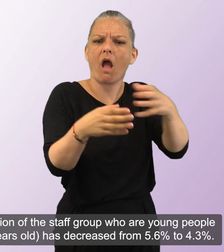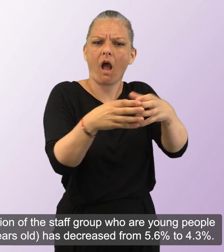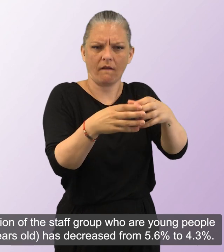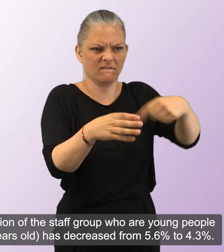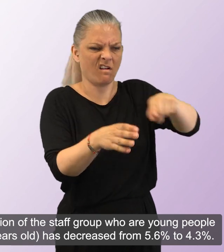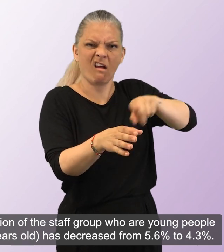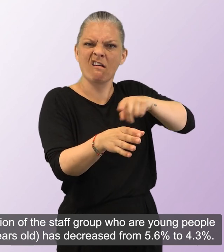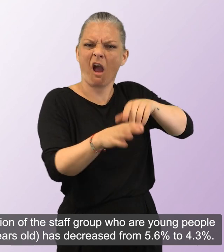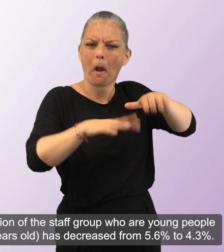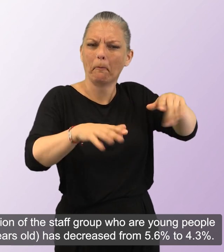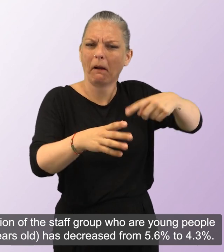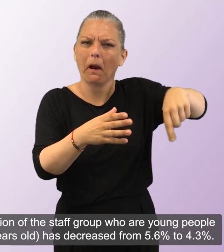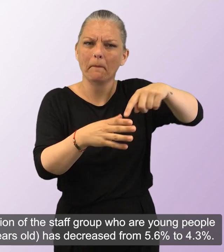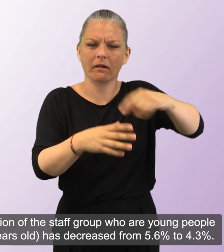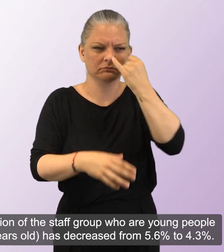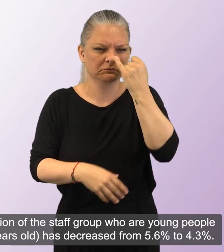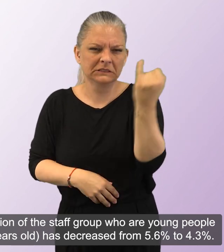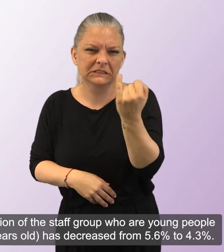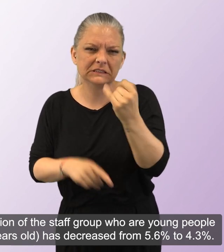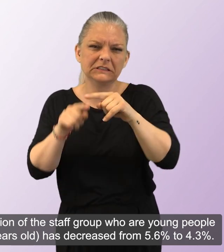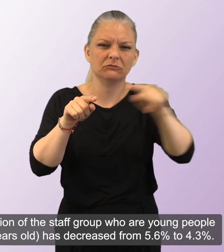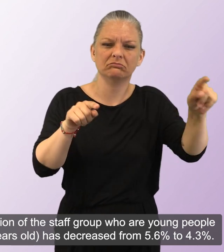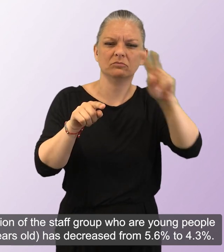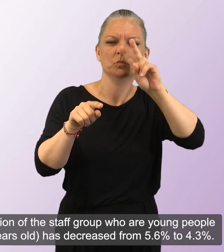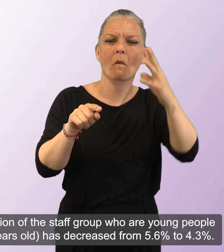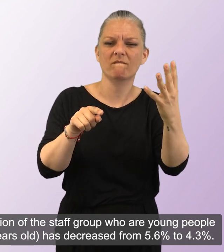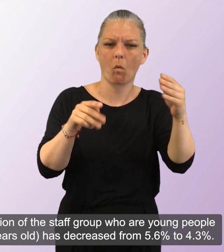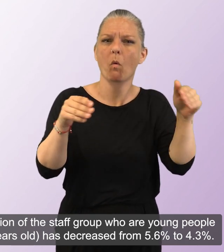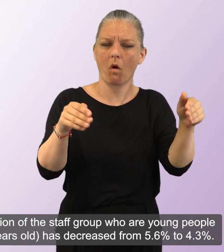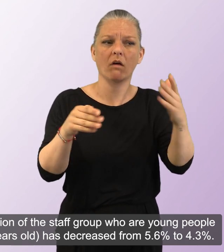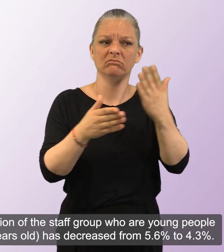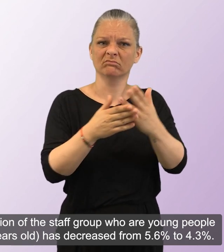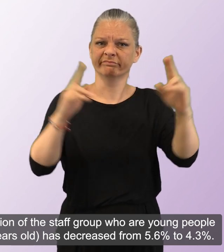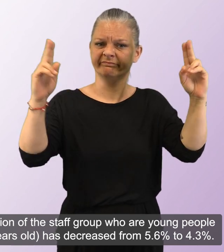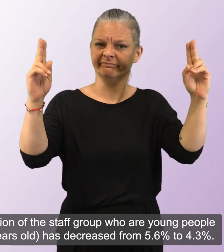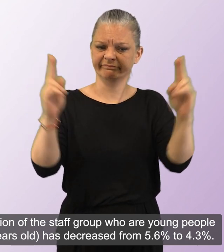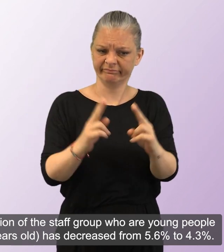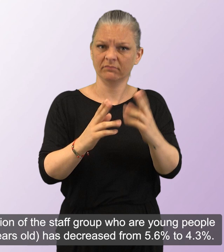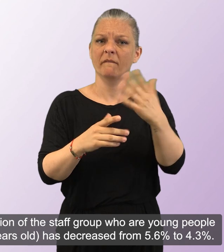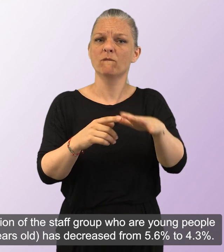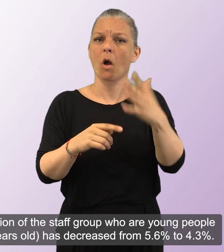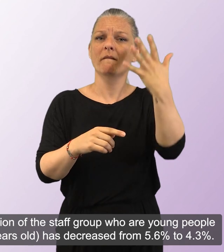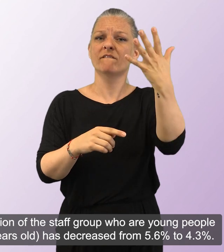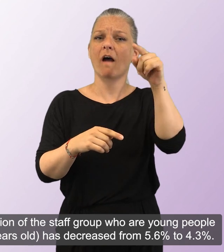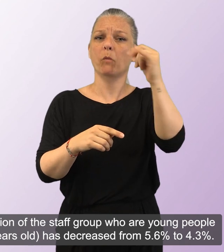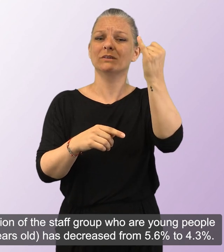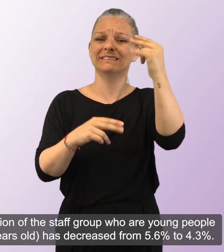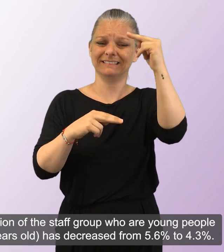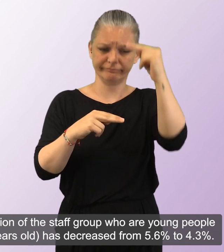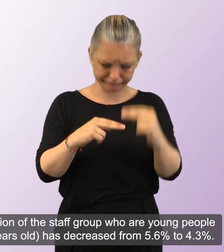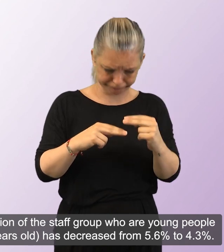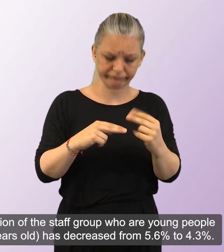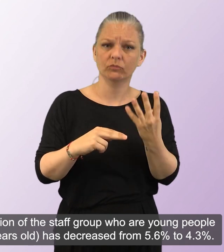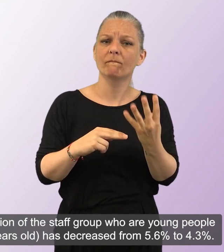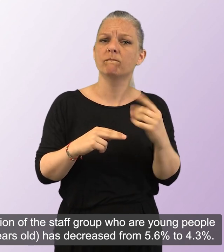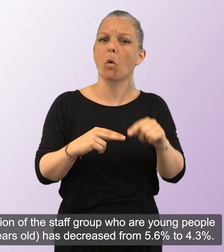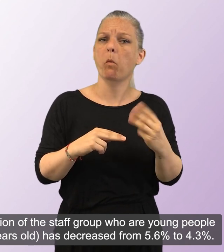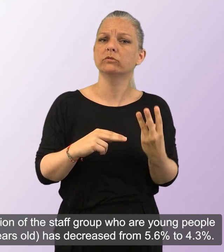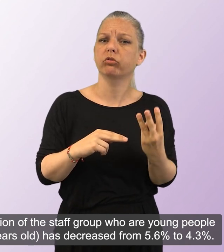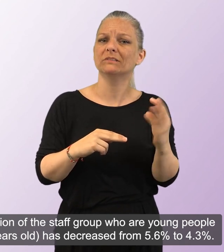The proportion of the staff group who are young people, 16 to 24 years old, has decreased from 5.6% to